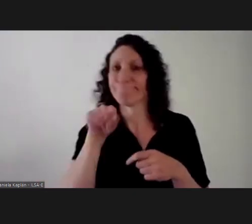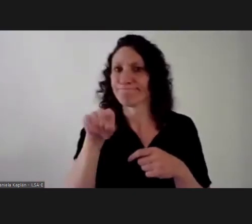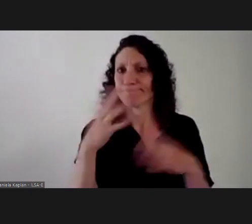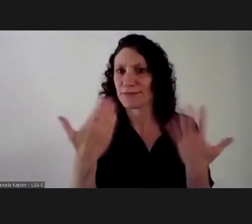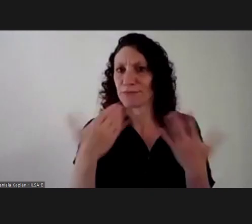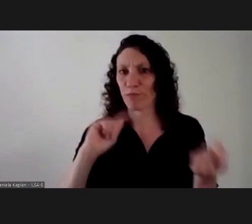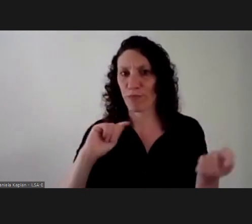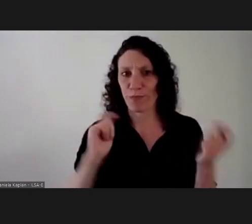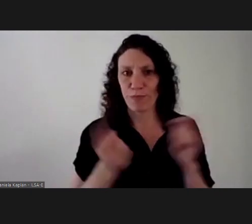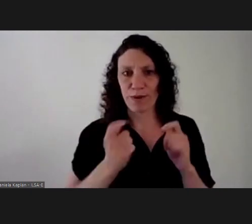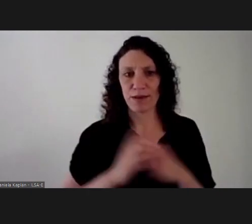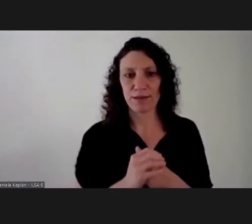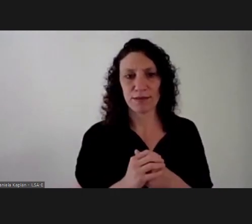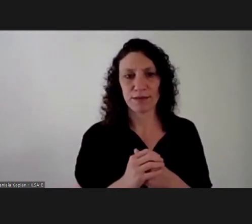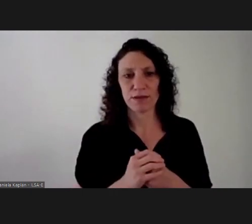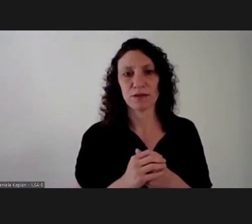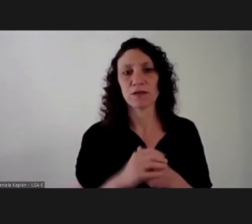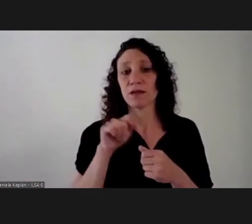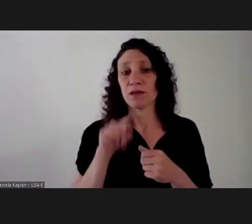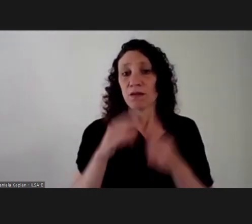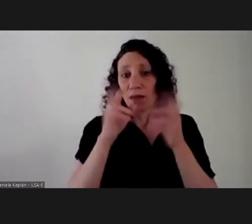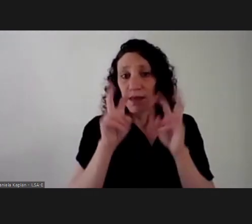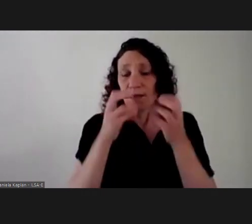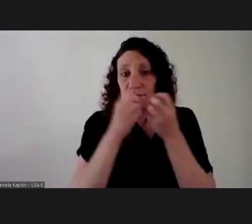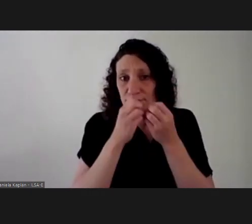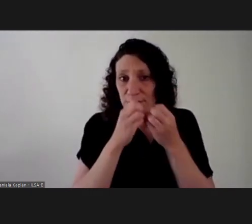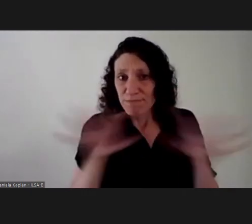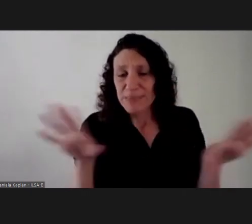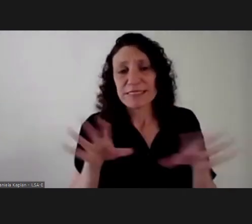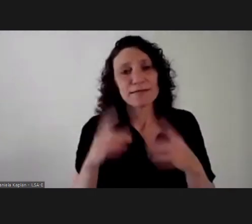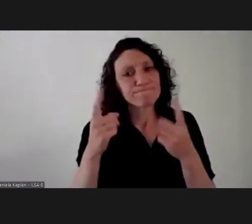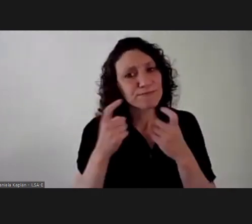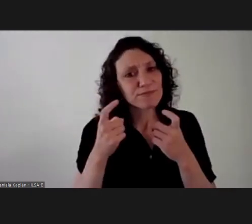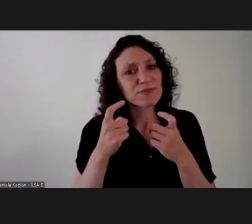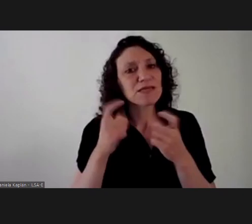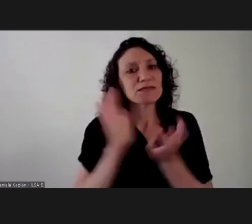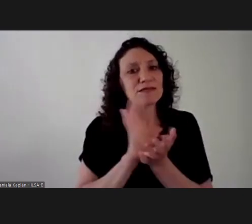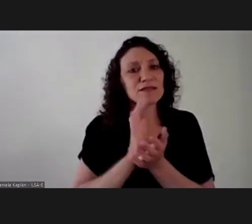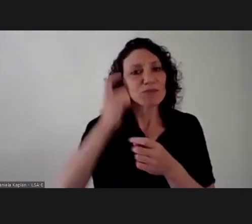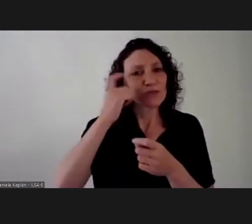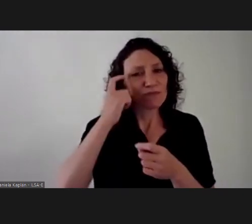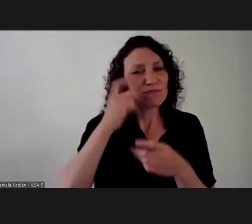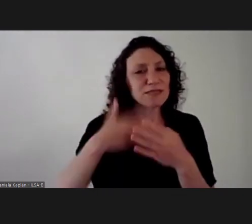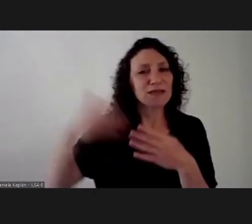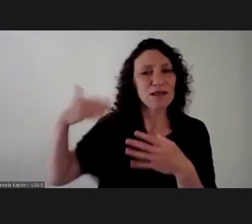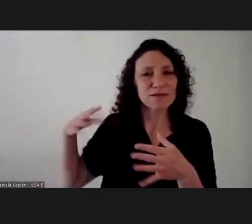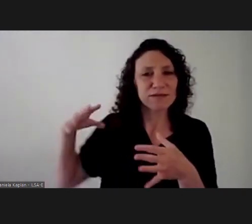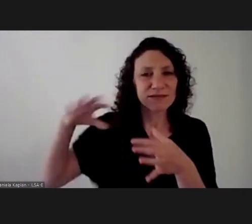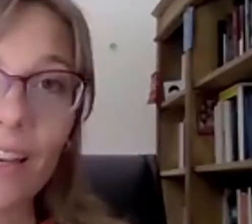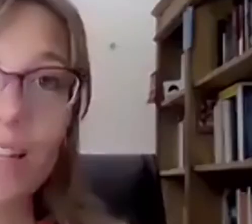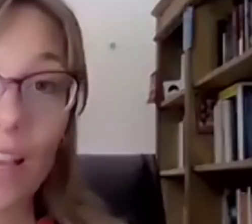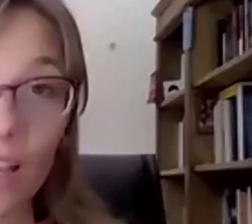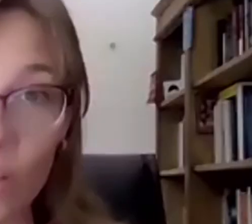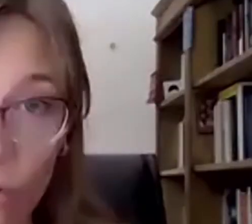is a renewal. For starters, it's important to rebuild the genealogy that focuses on a generous